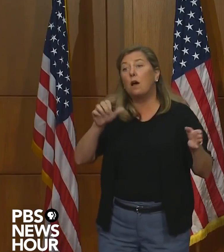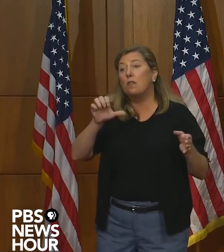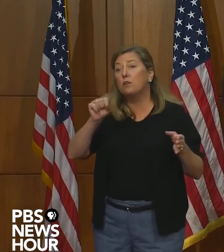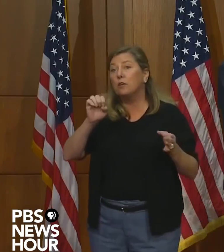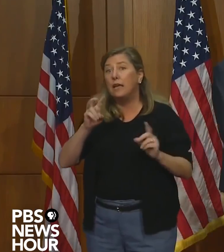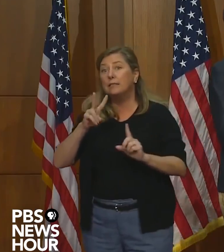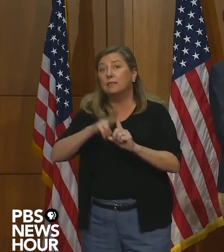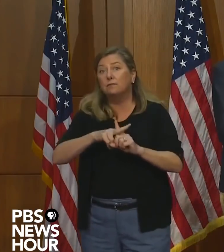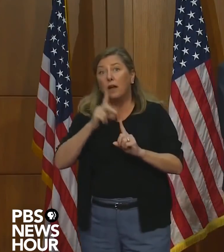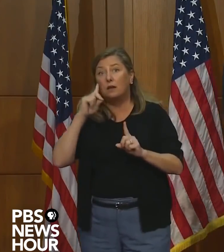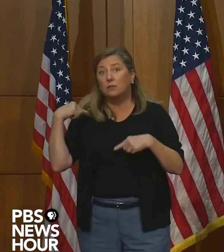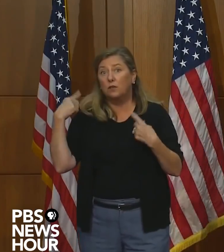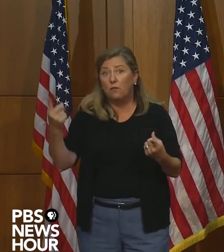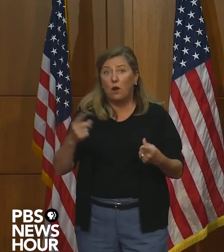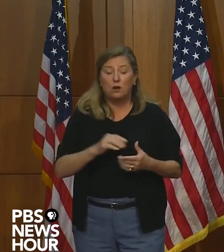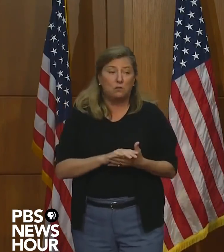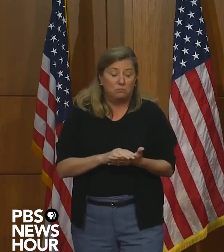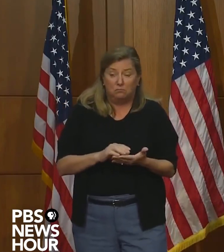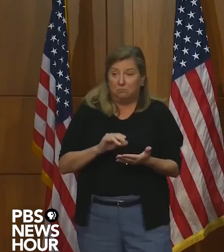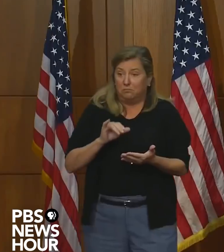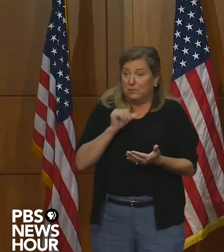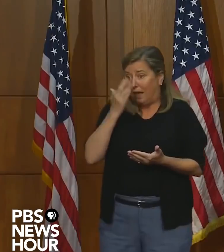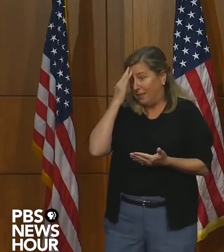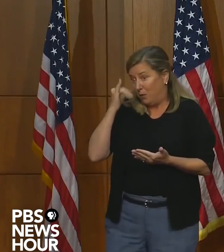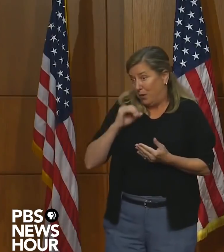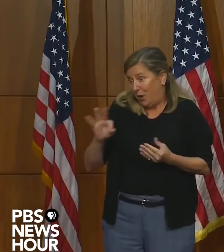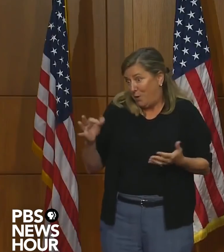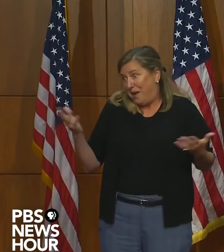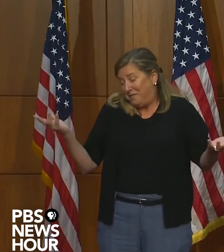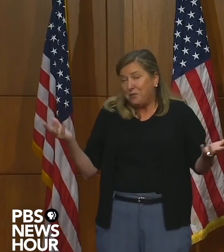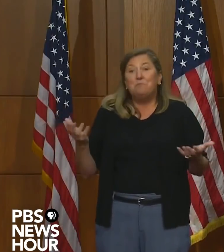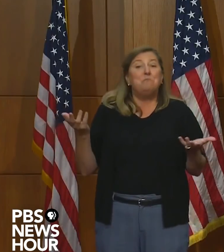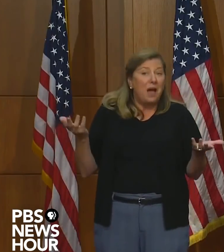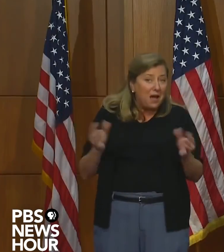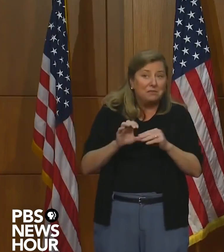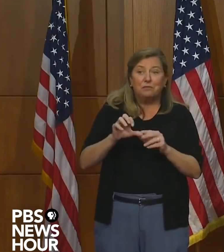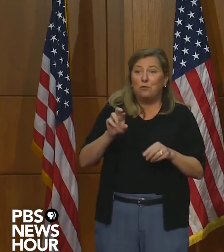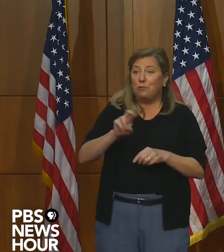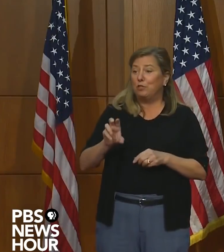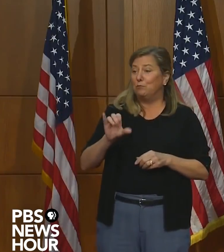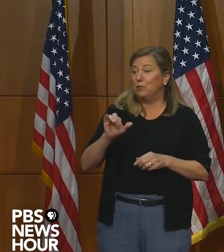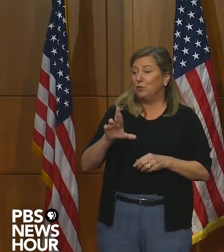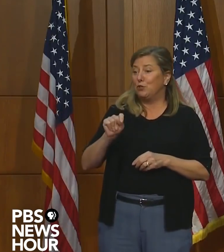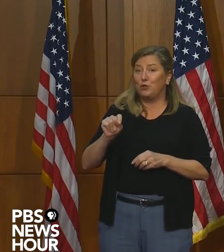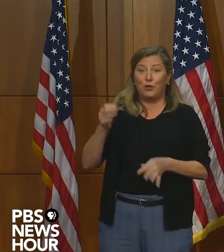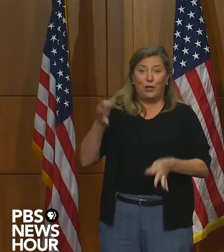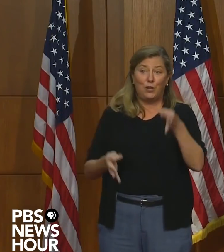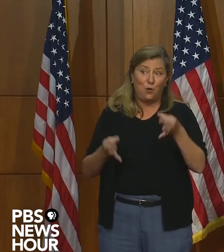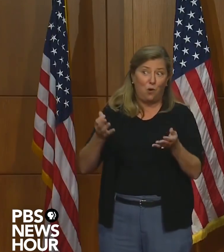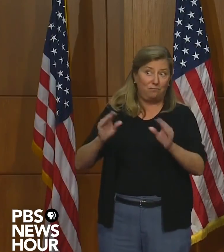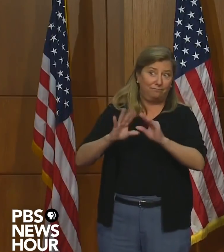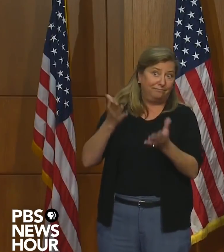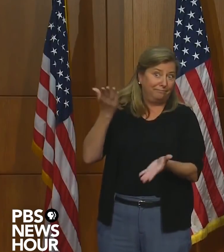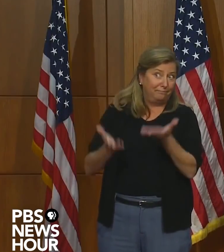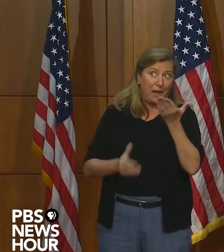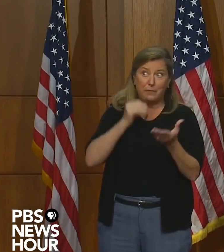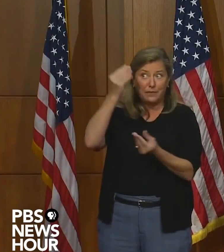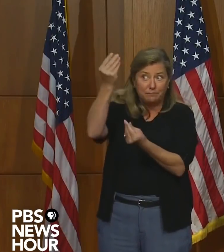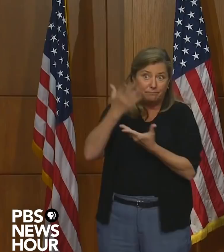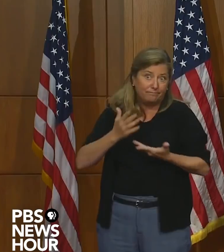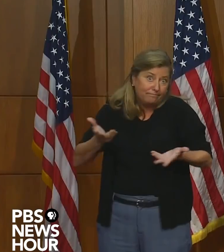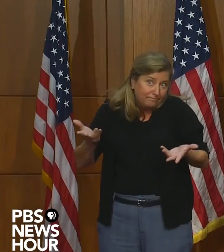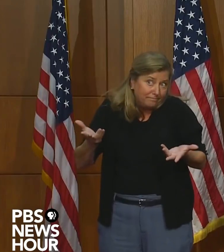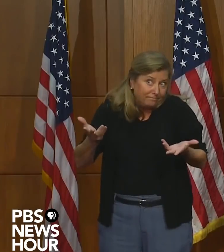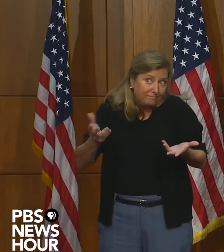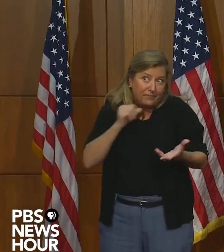Well, not that we are aware of, but as we have seen with the Richmond circuit court, unfortunately, um, we may not be aware of